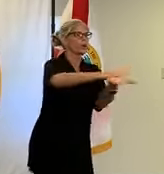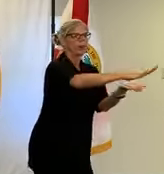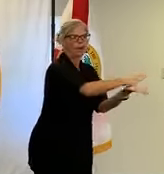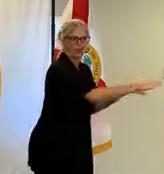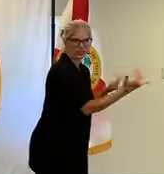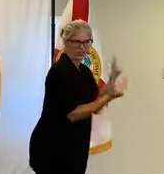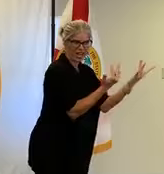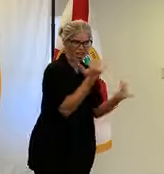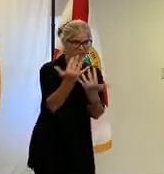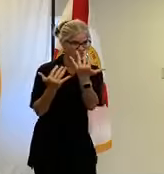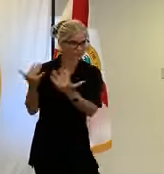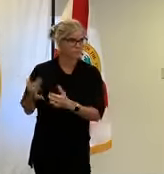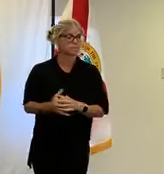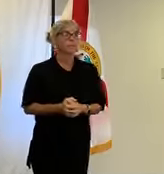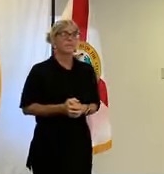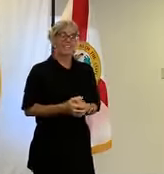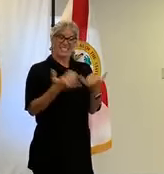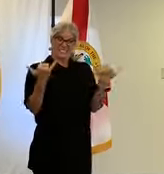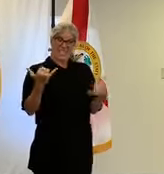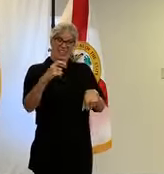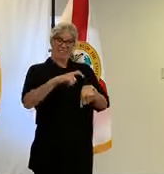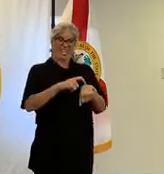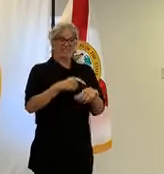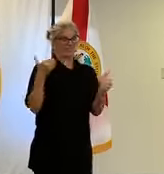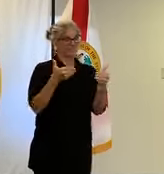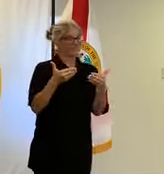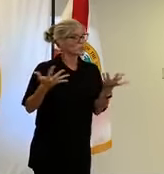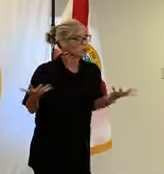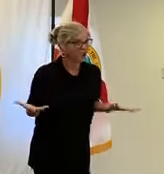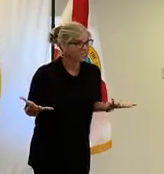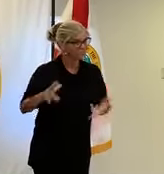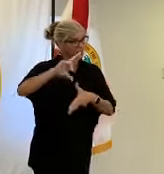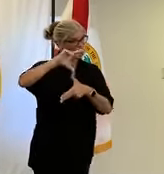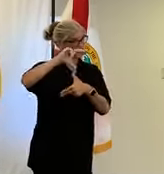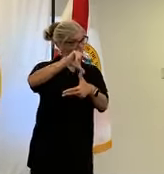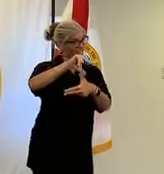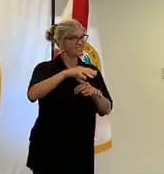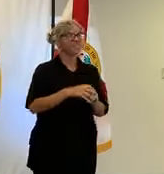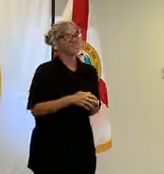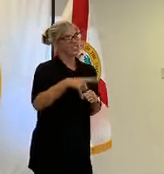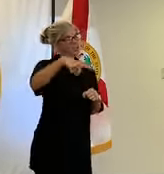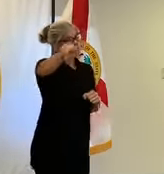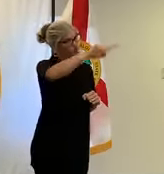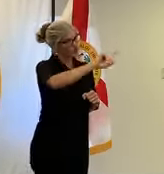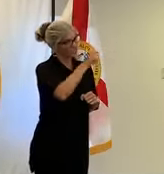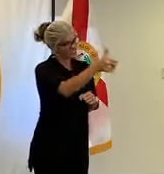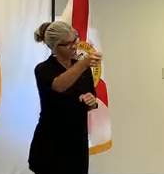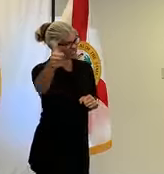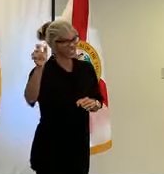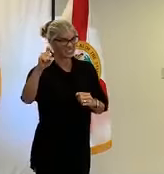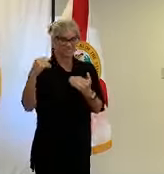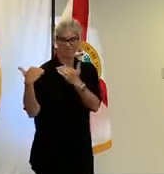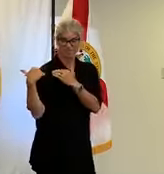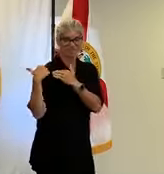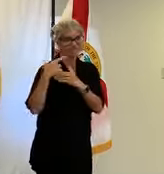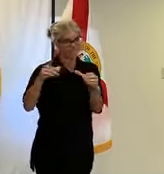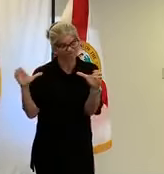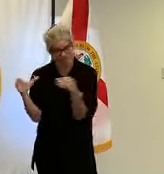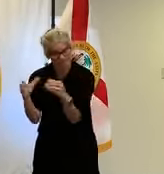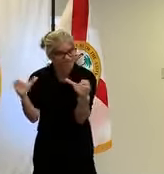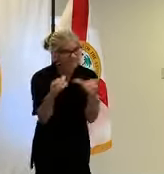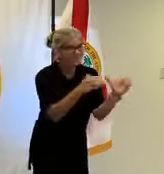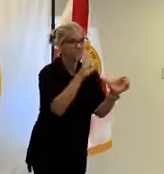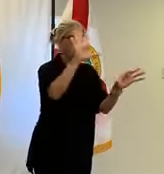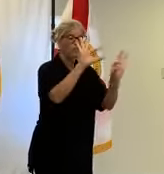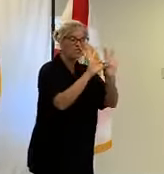now's the time as we're approaching hurricane season to to take that personal responsibility and get that family plan and that personal preparedness kit